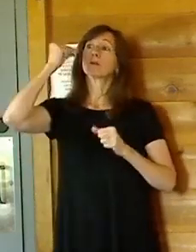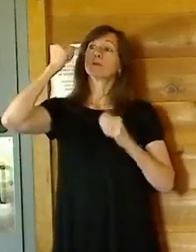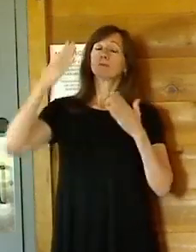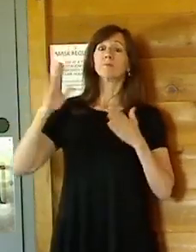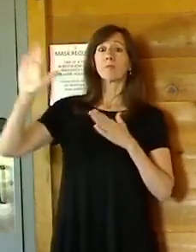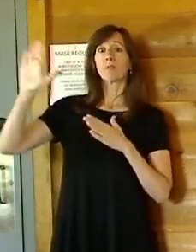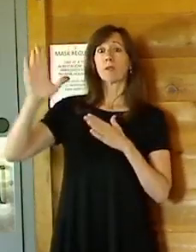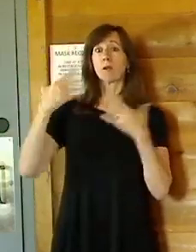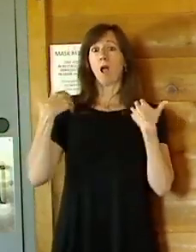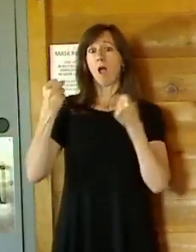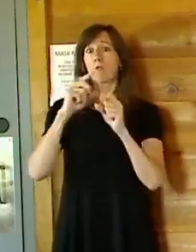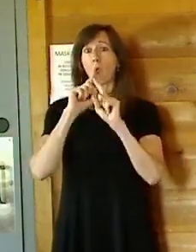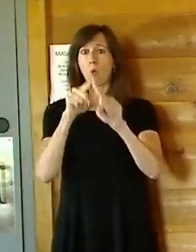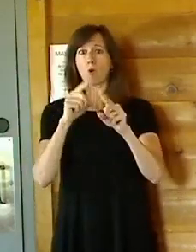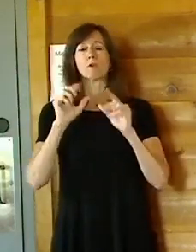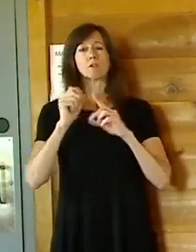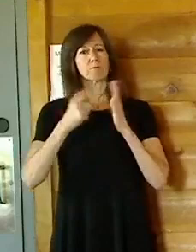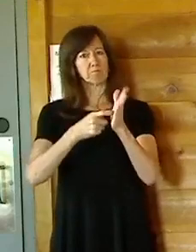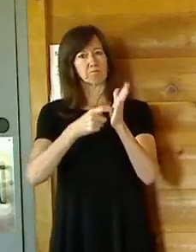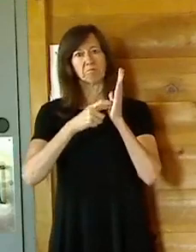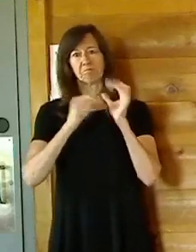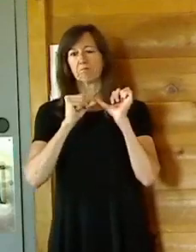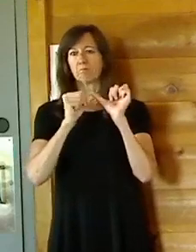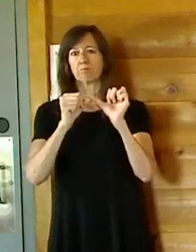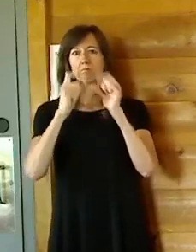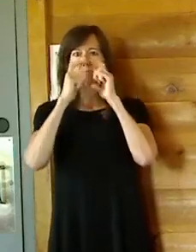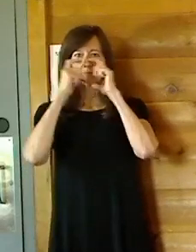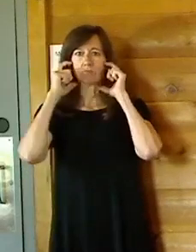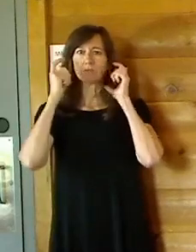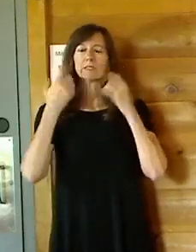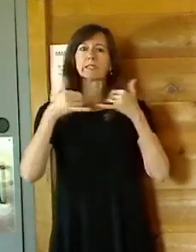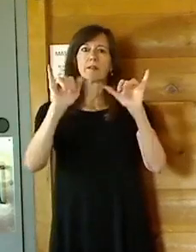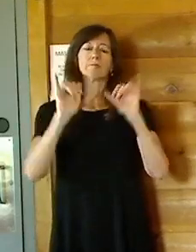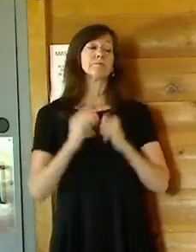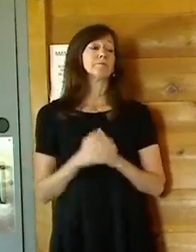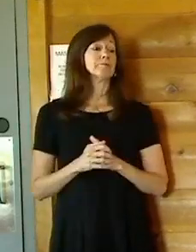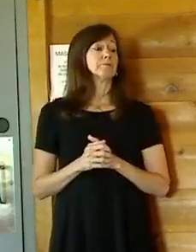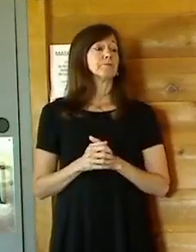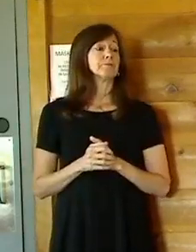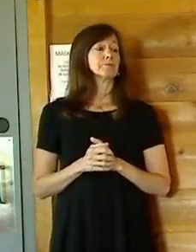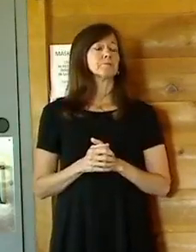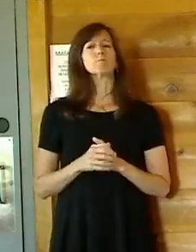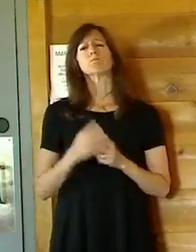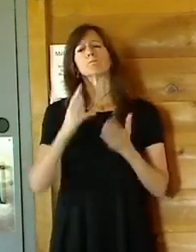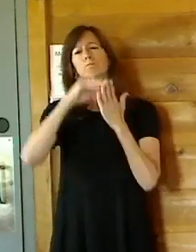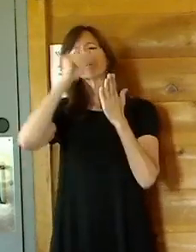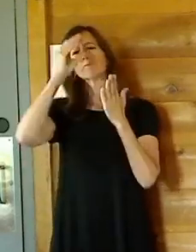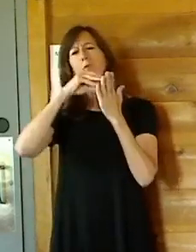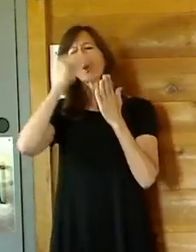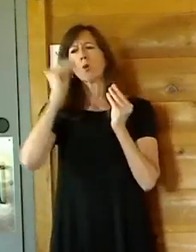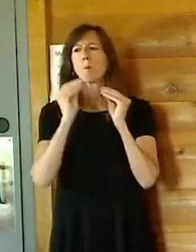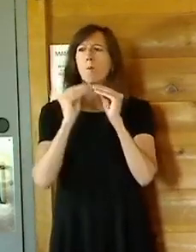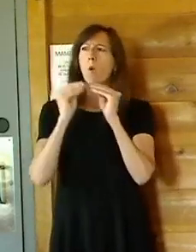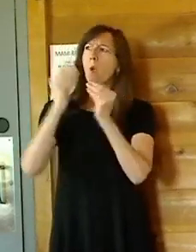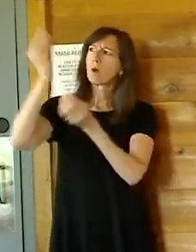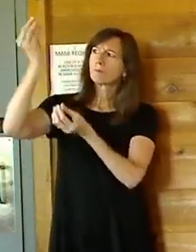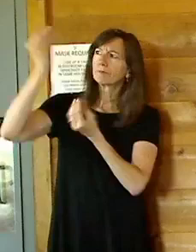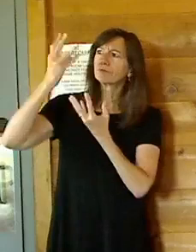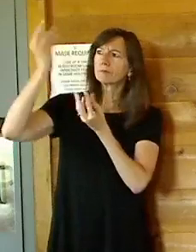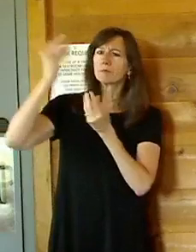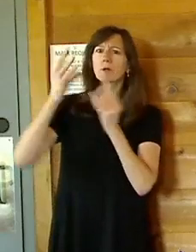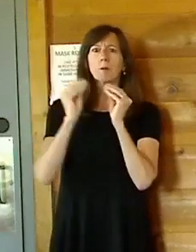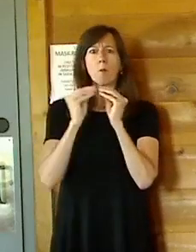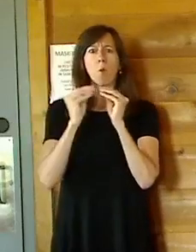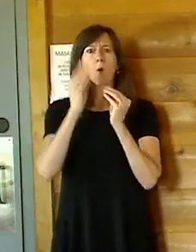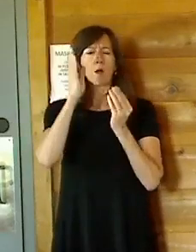remain in effect. So, as we learn more, and if there is additional information, we'll be